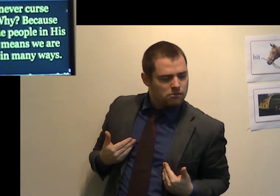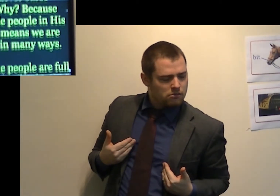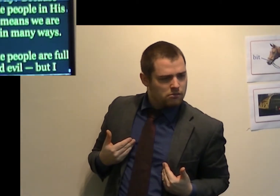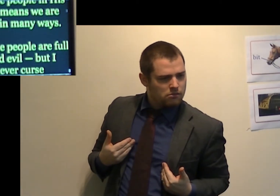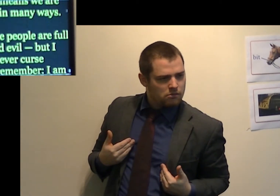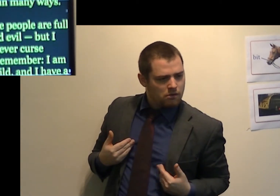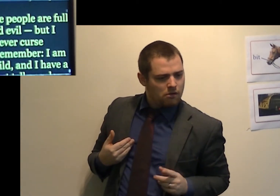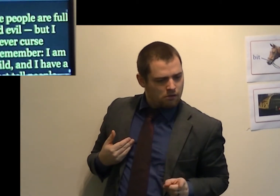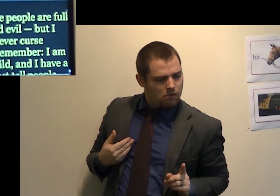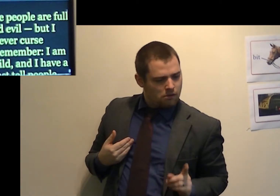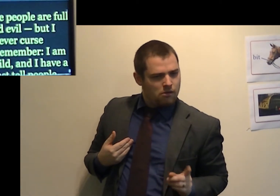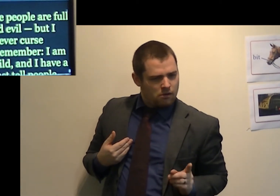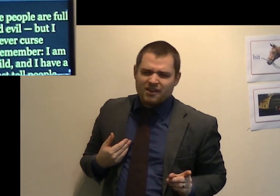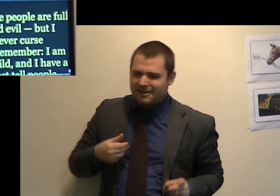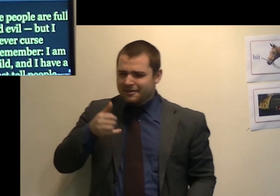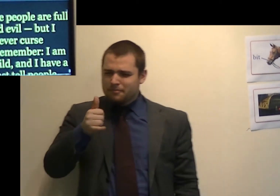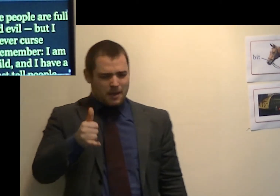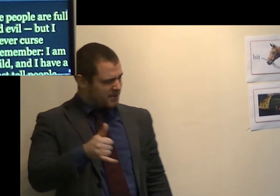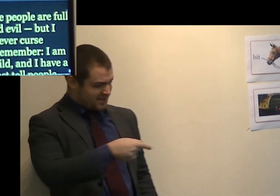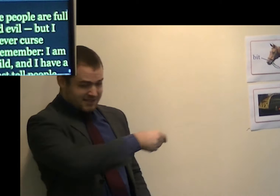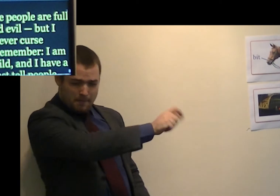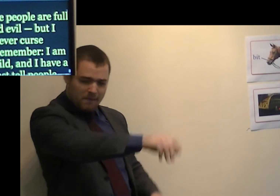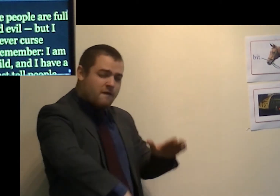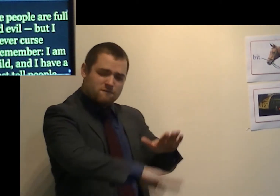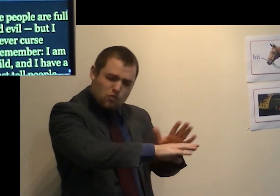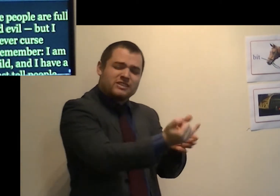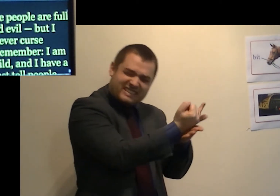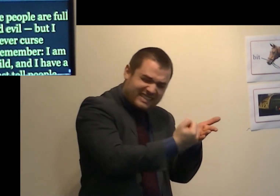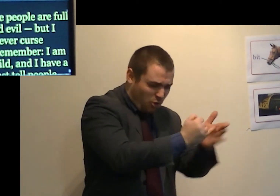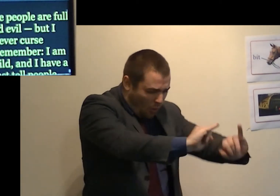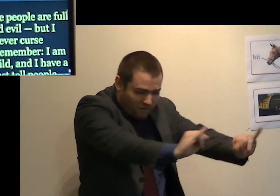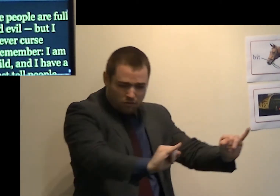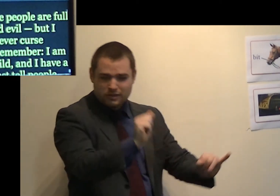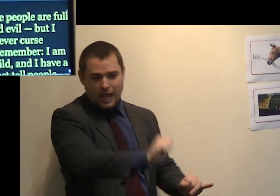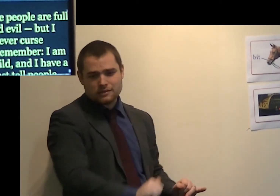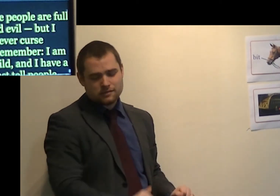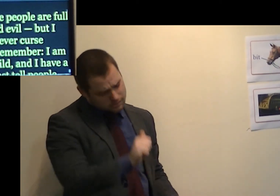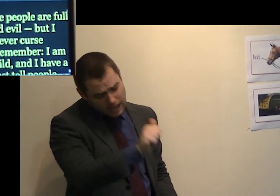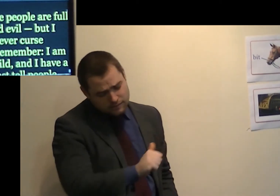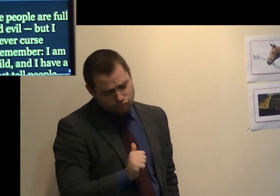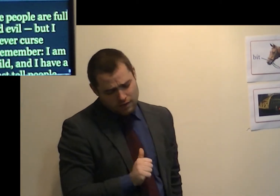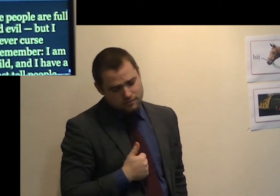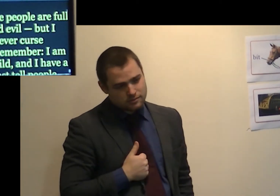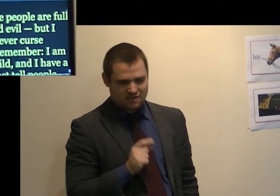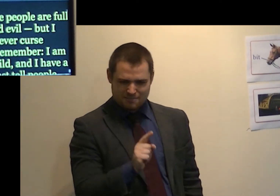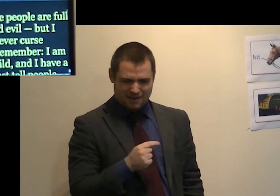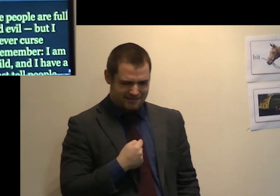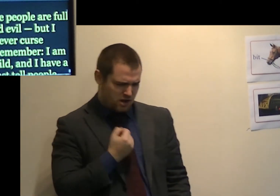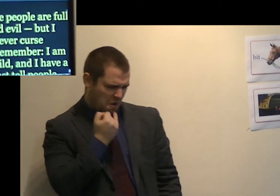Yes, some people are full of sin and evil. But I should never curse them.